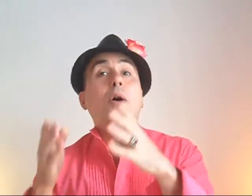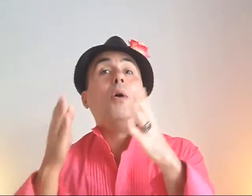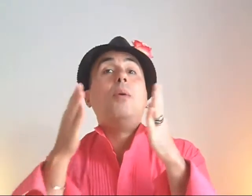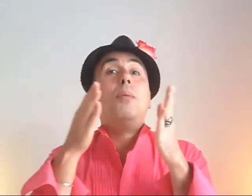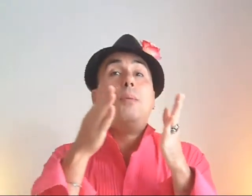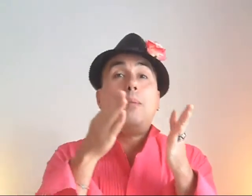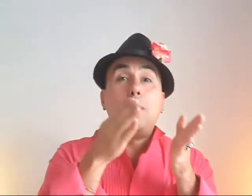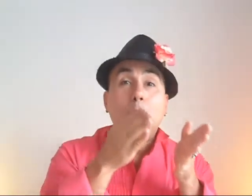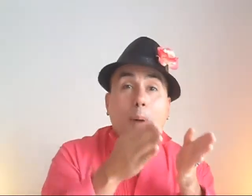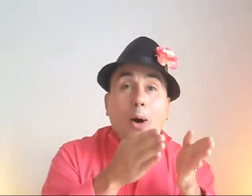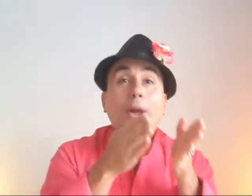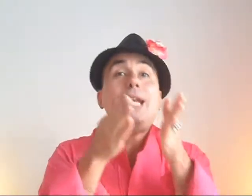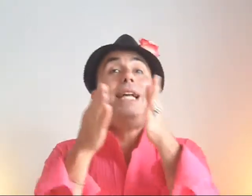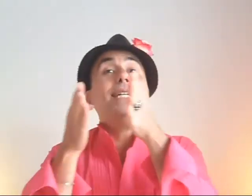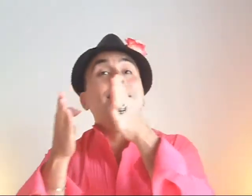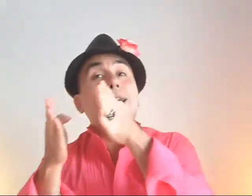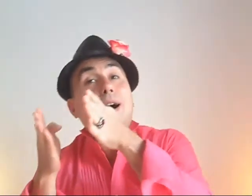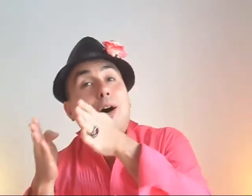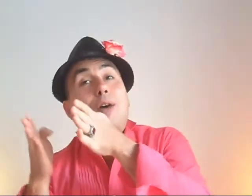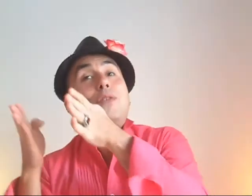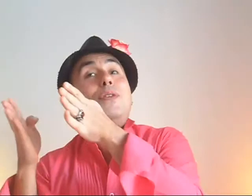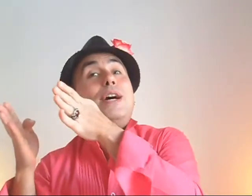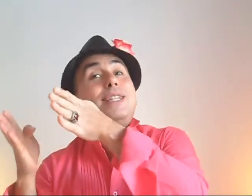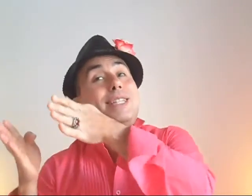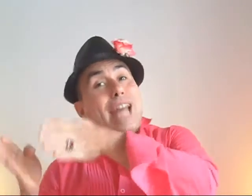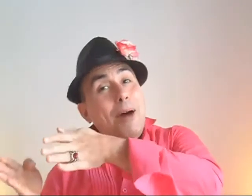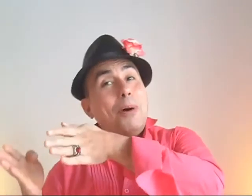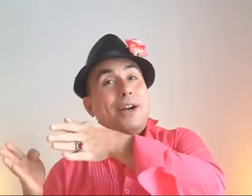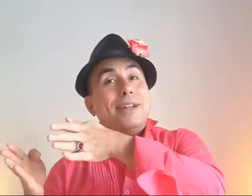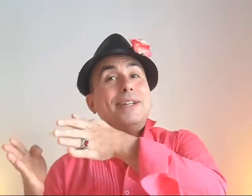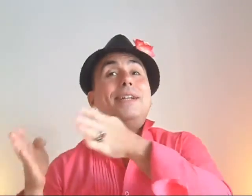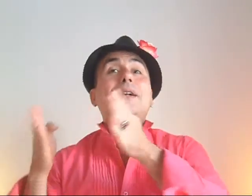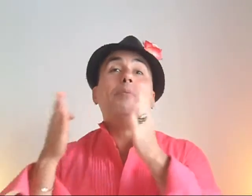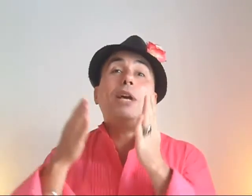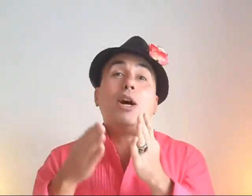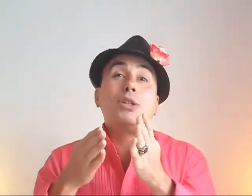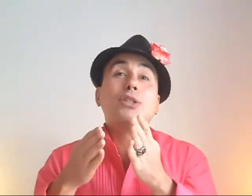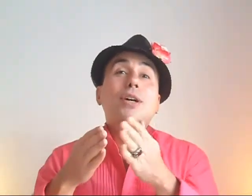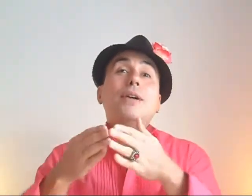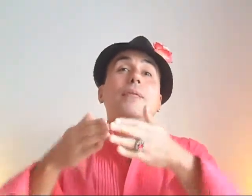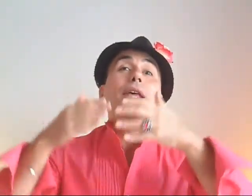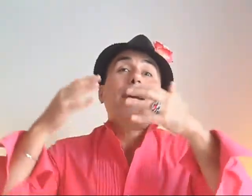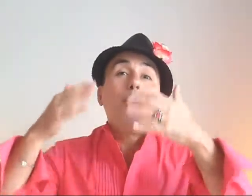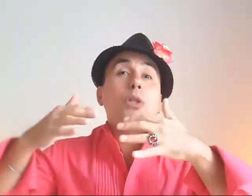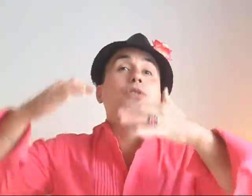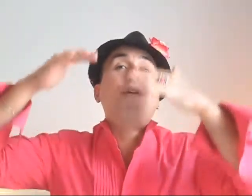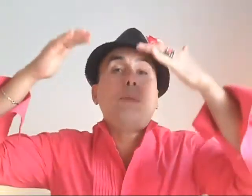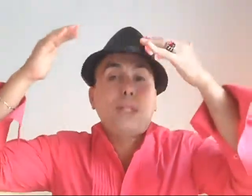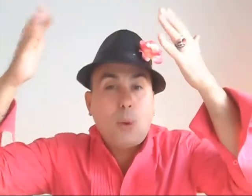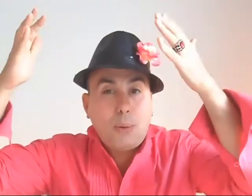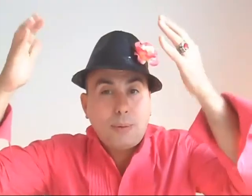boy of tower, because he was very tall.